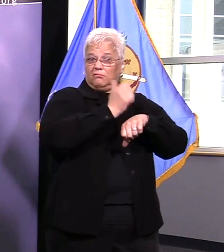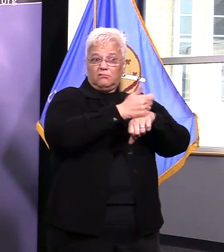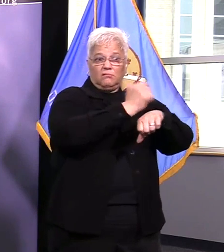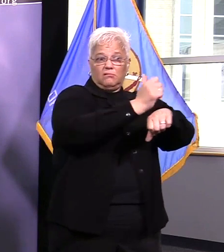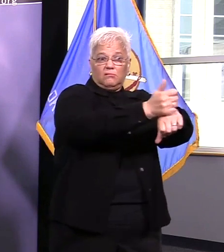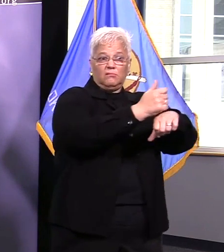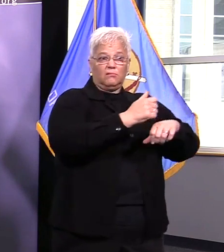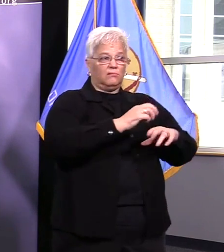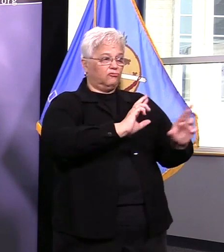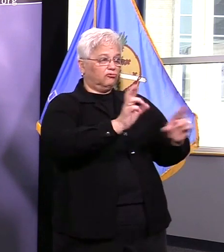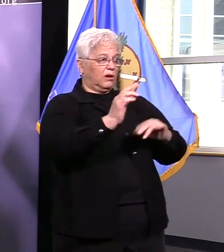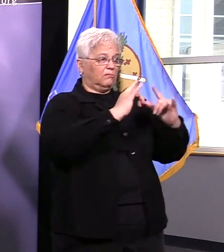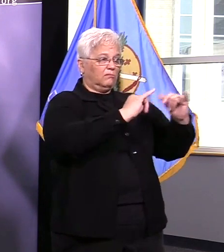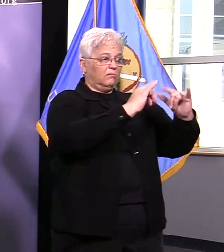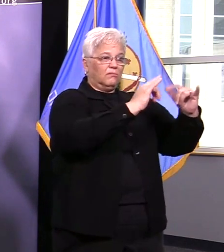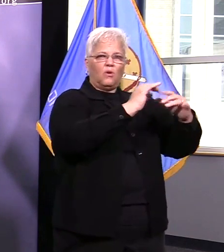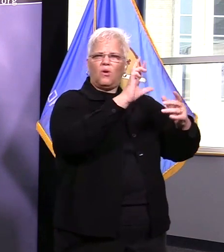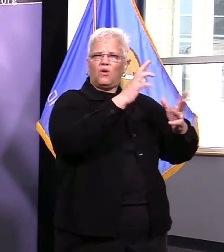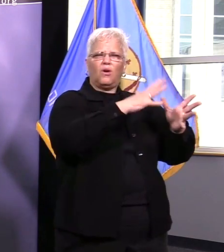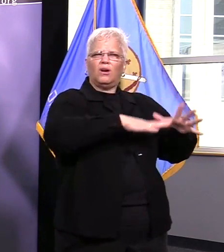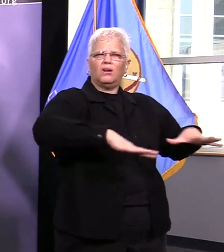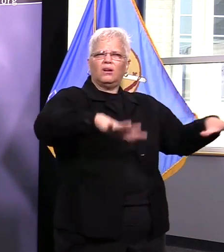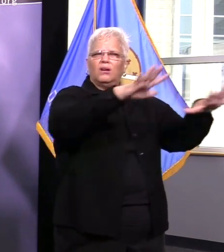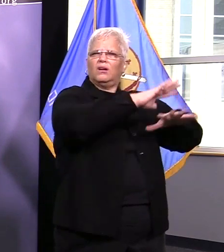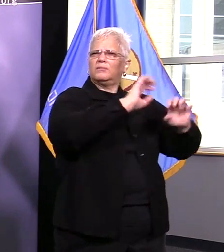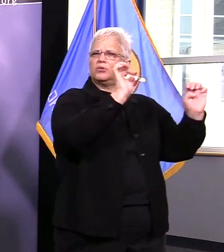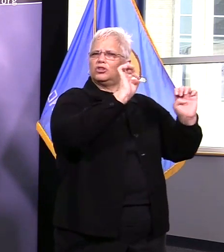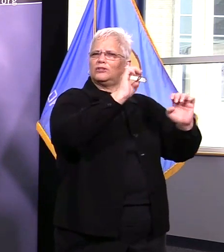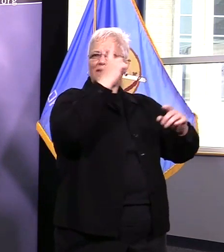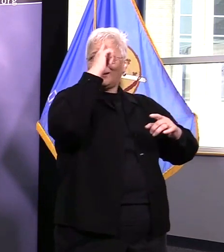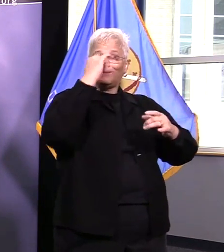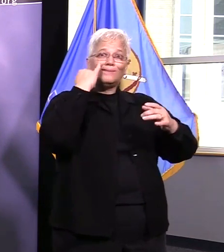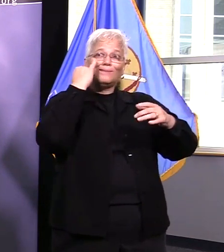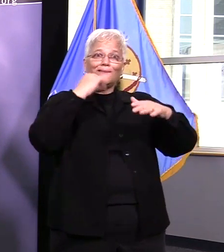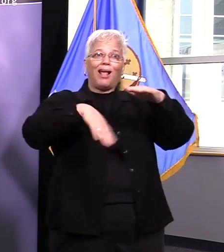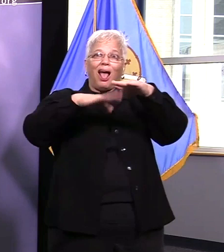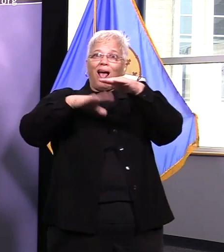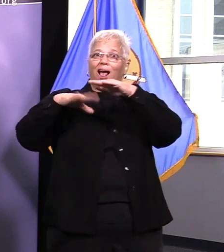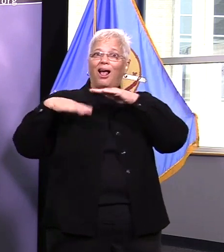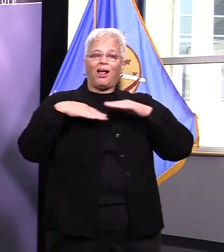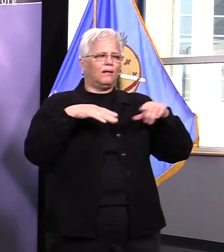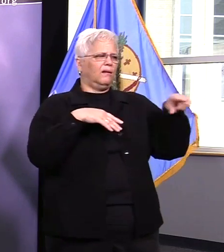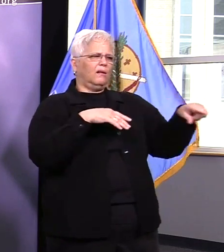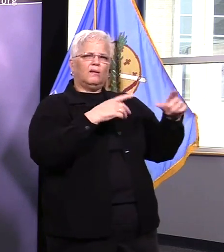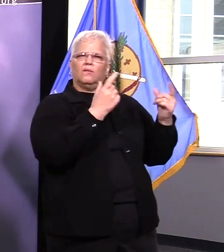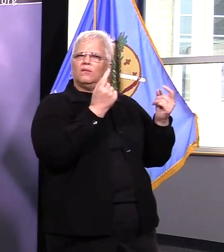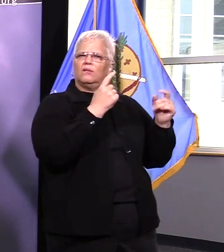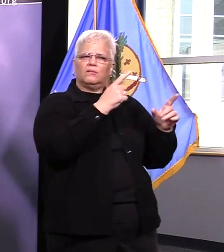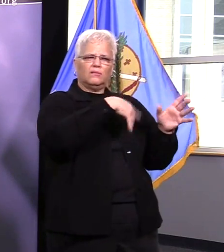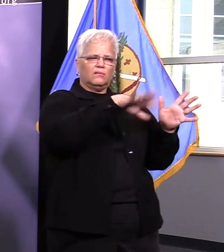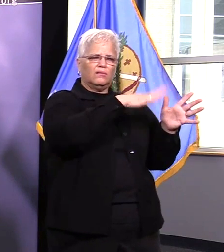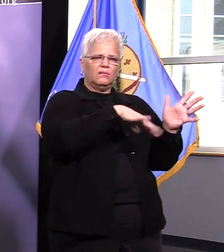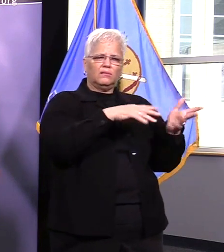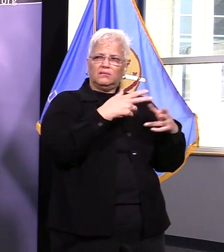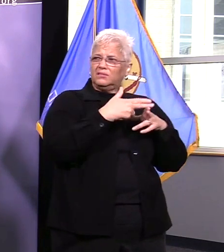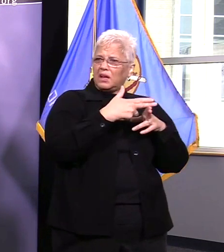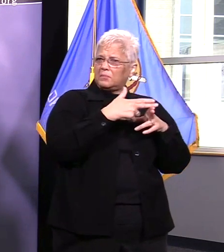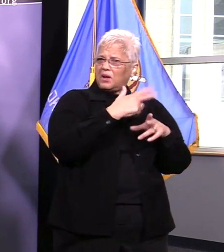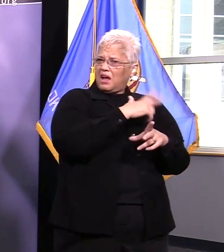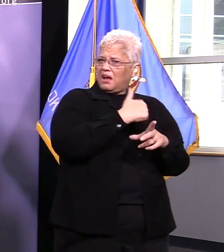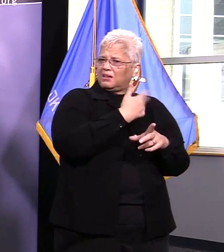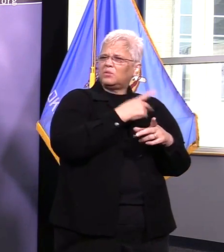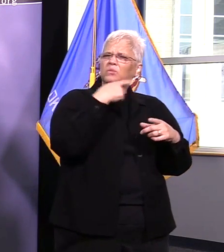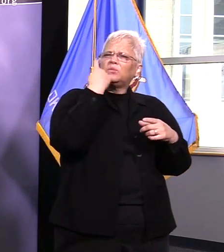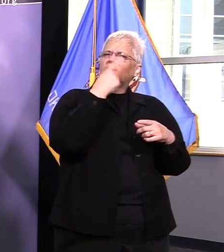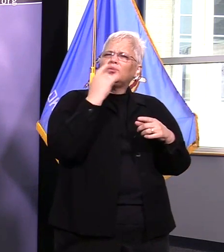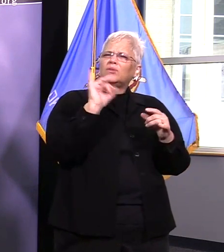and are there plans to turn the areas into an alternative care site if so what would that look like we are currently